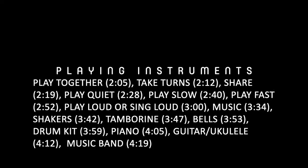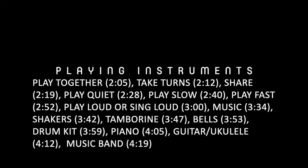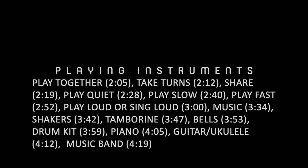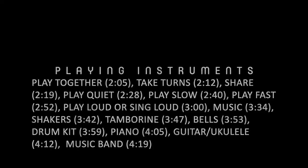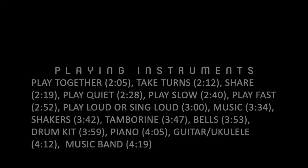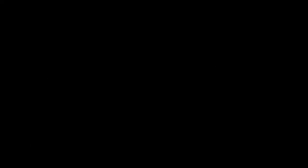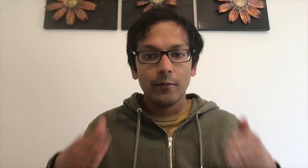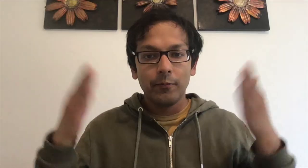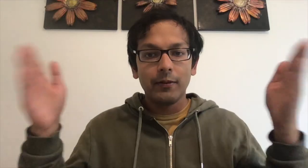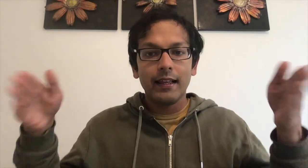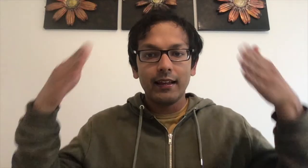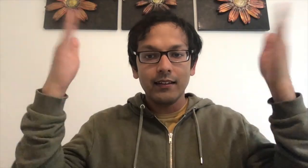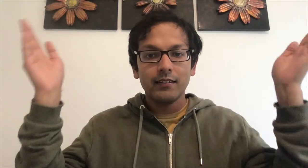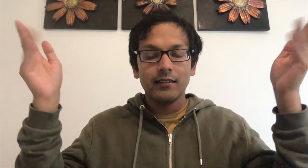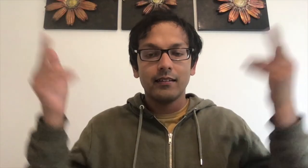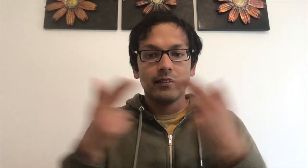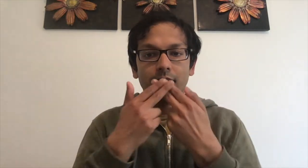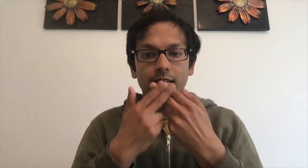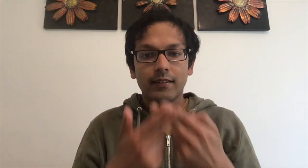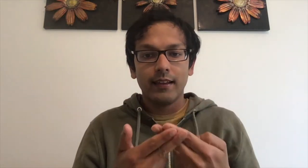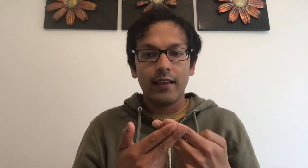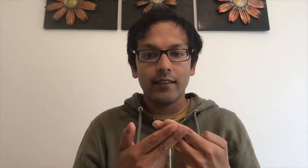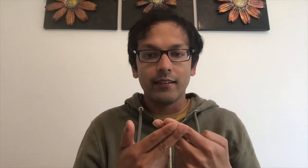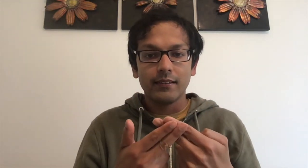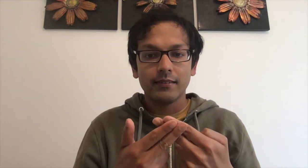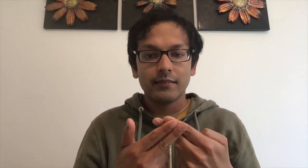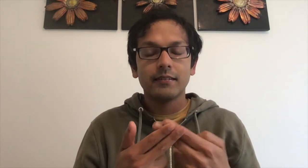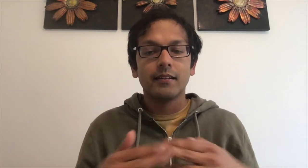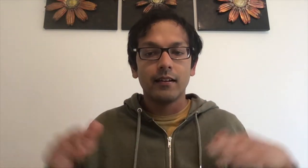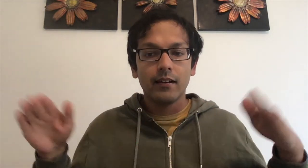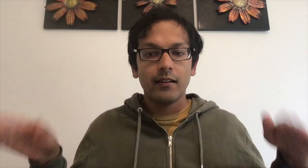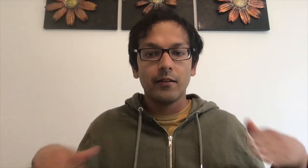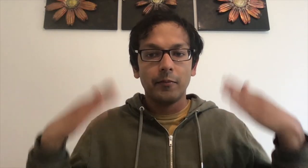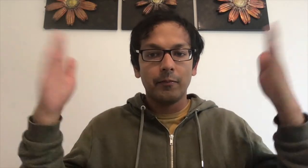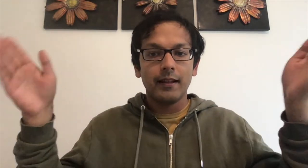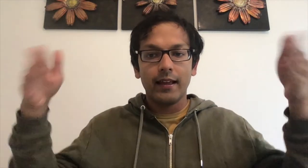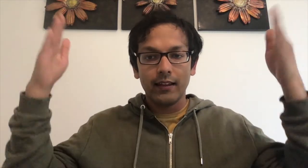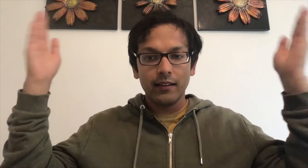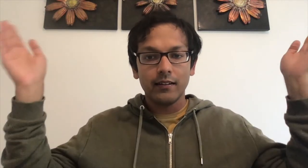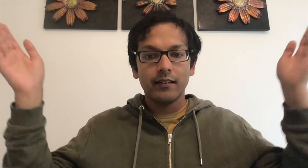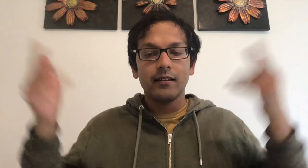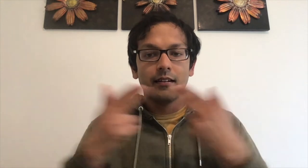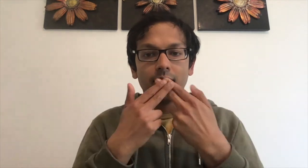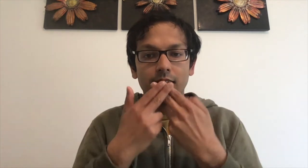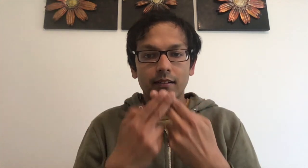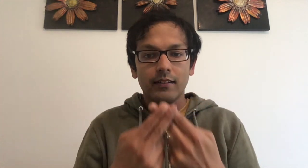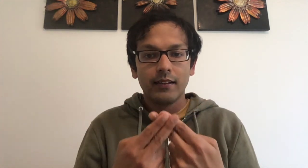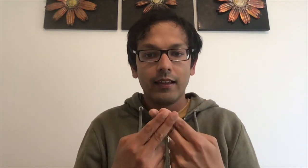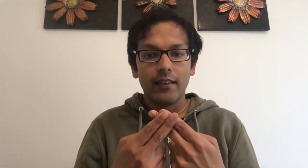Play, together. Play, together.